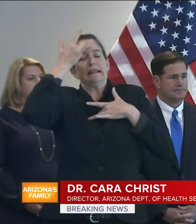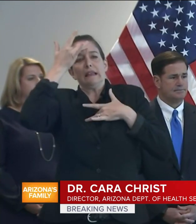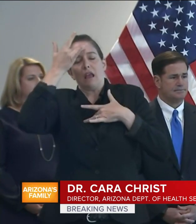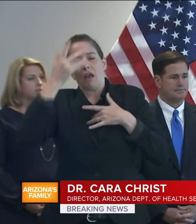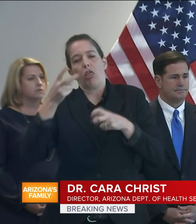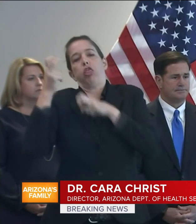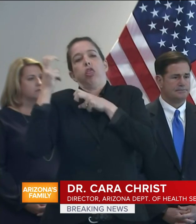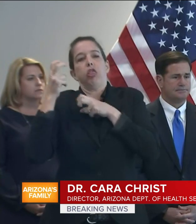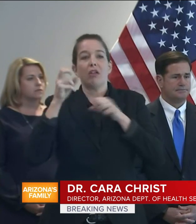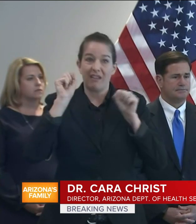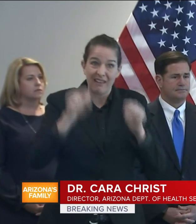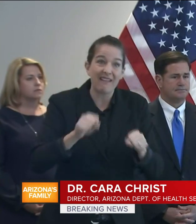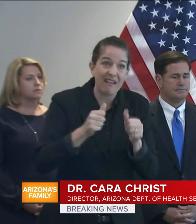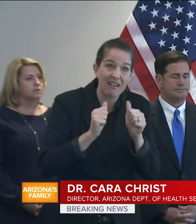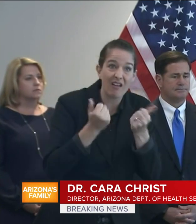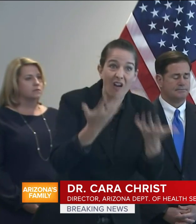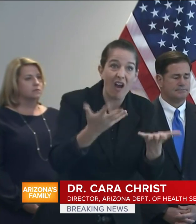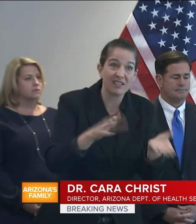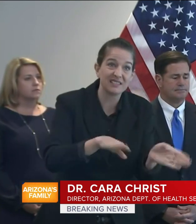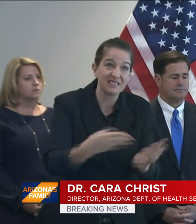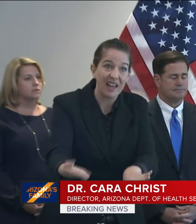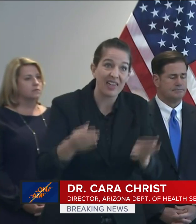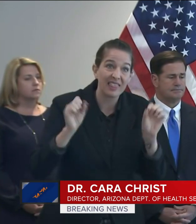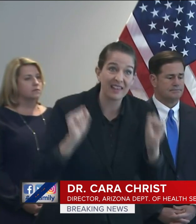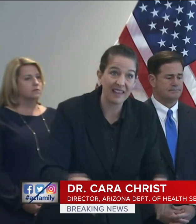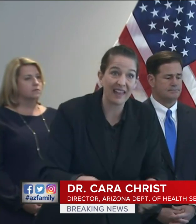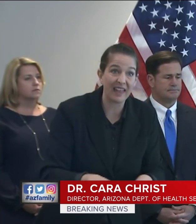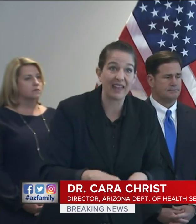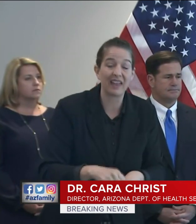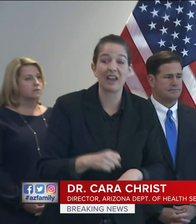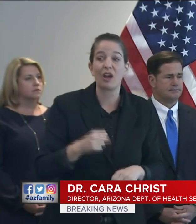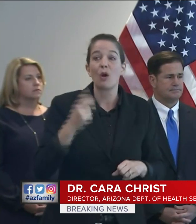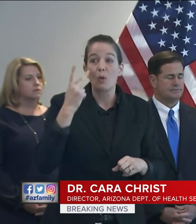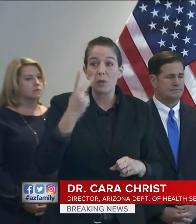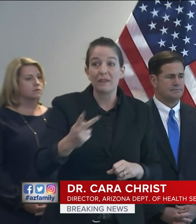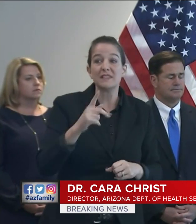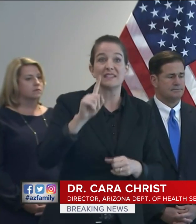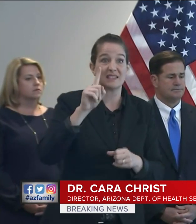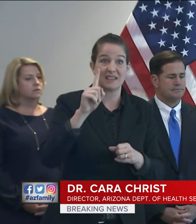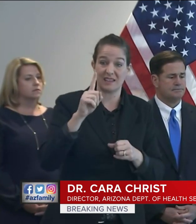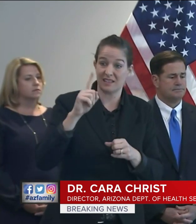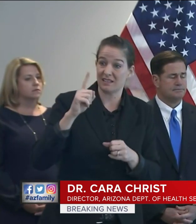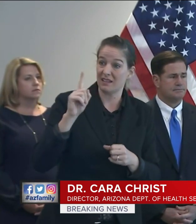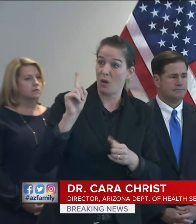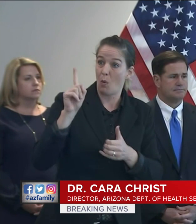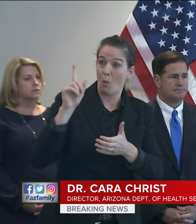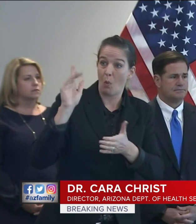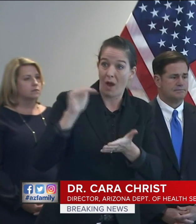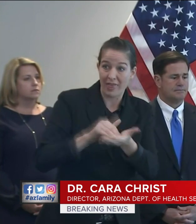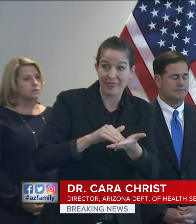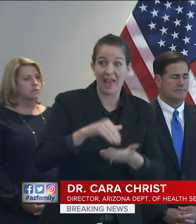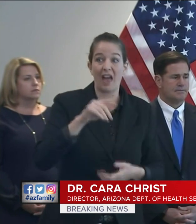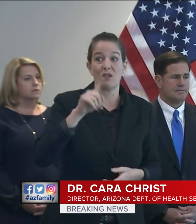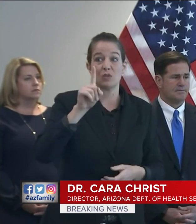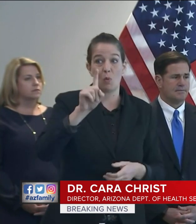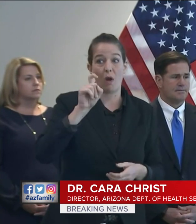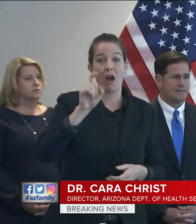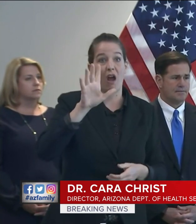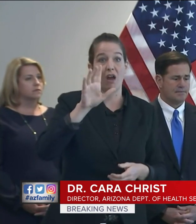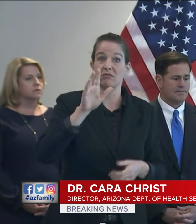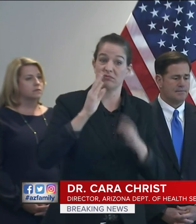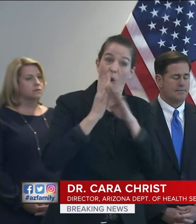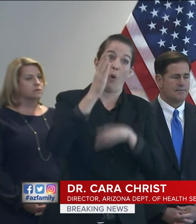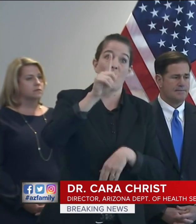,157 cases in all 15 counties across Arizona. We've seen the tragic loss of 20